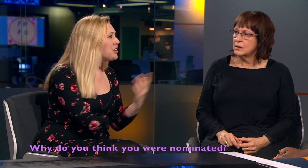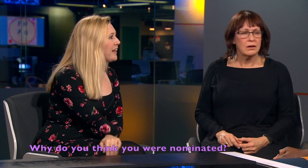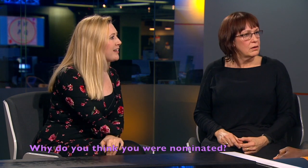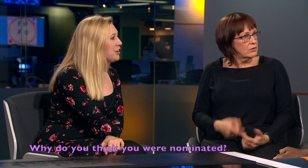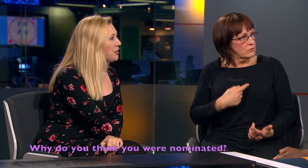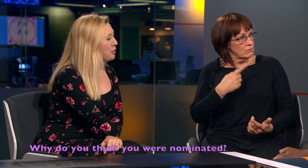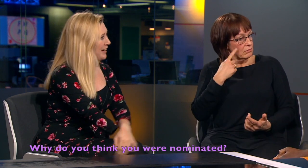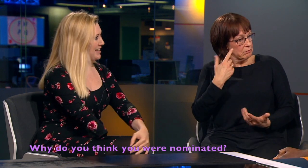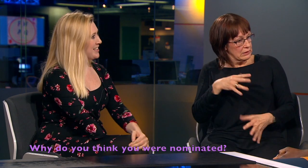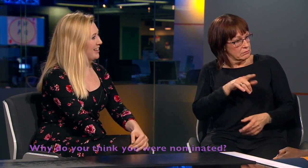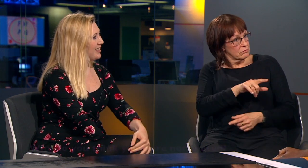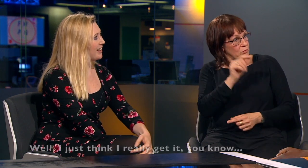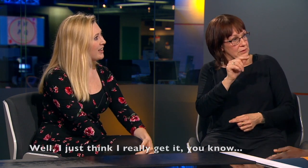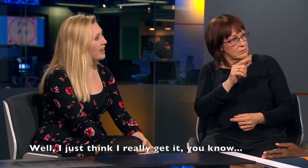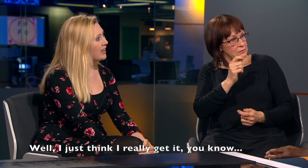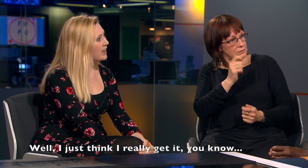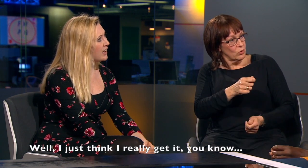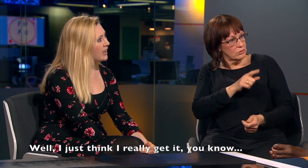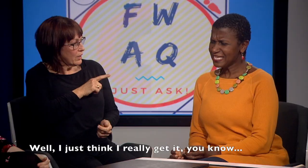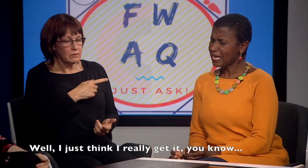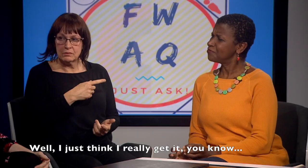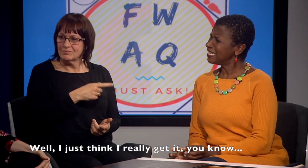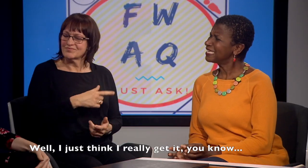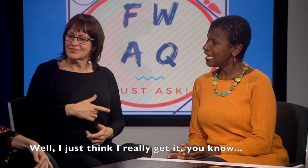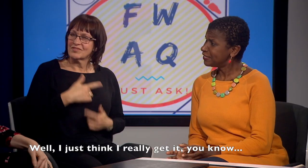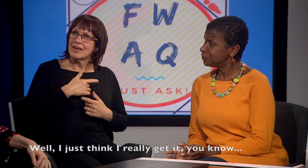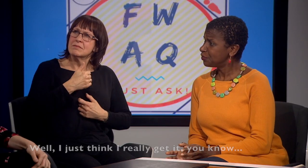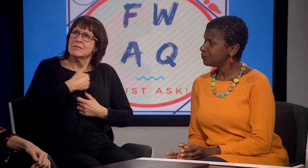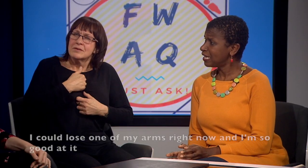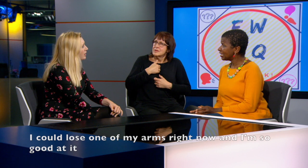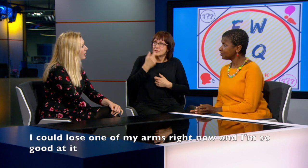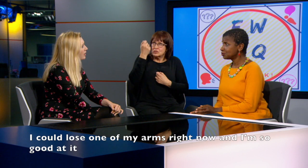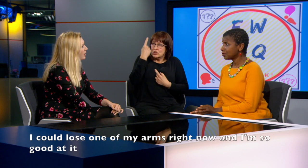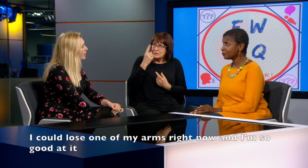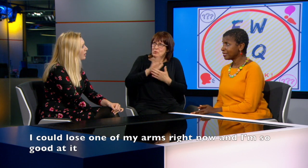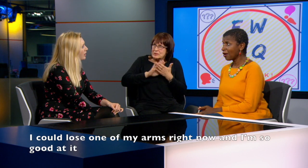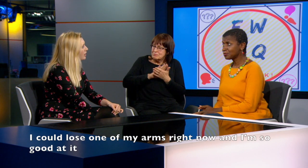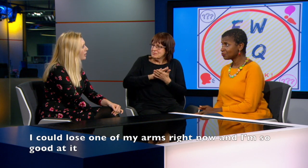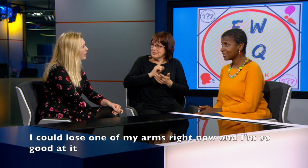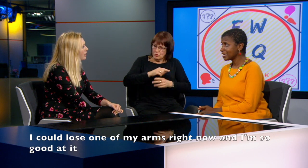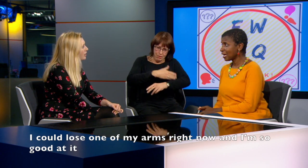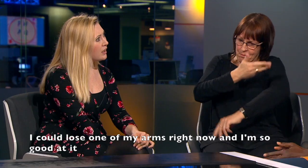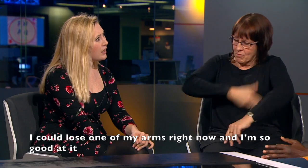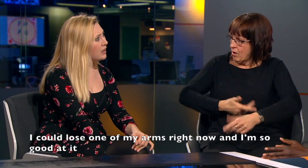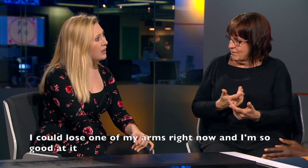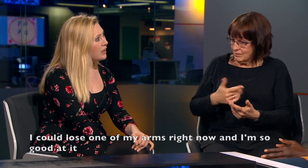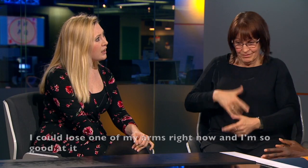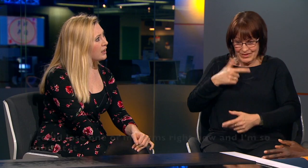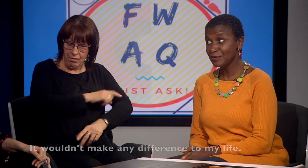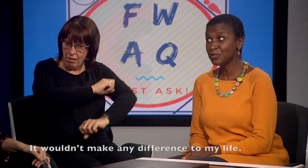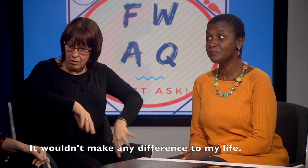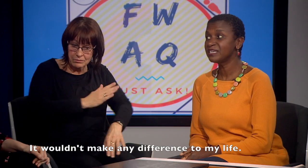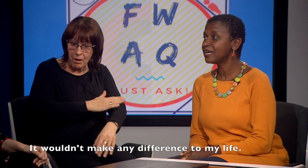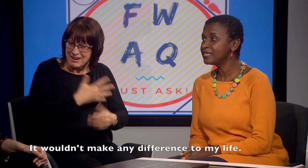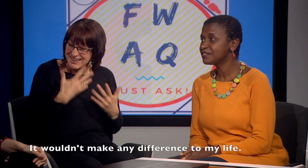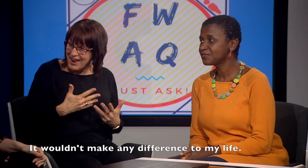Why do you think you were nominated? Well, I just think I really get it, you know. I could lose one of my arms right now, and I'm so good at